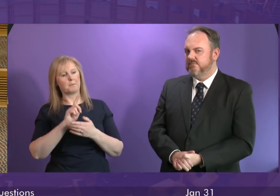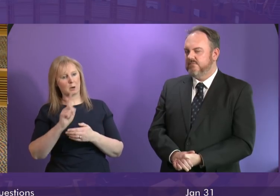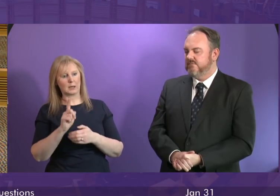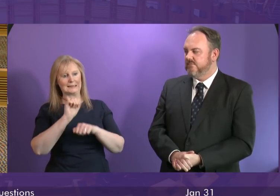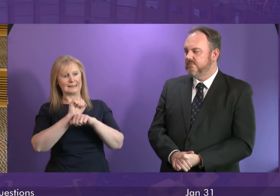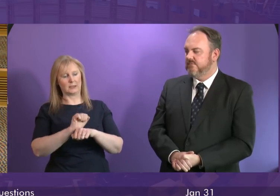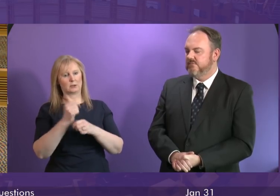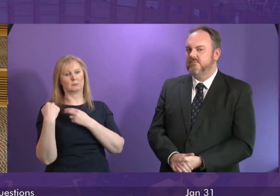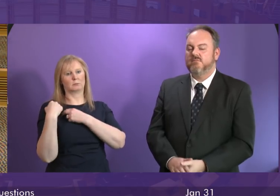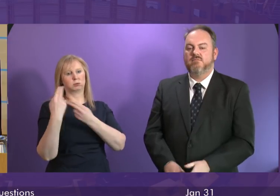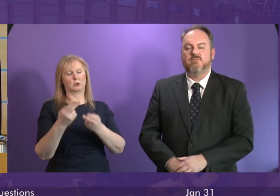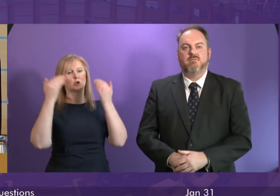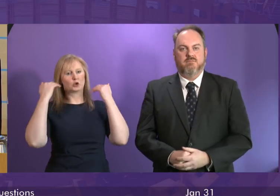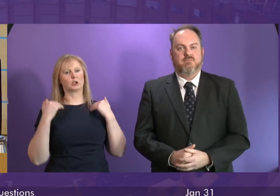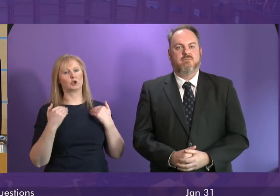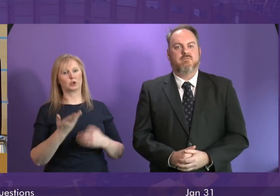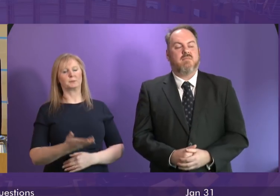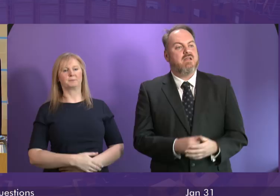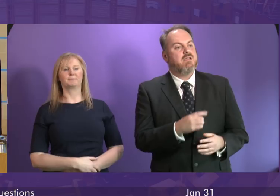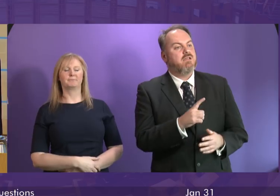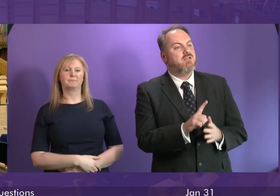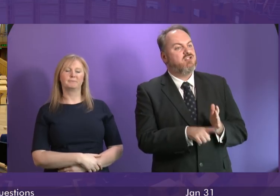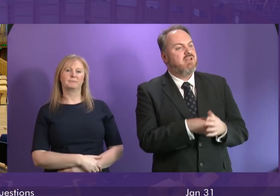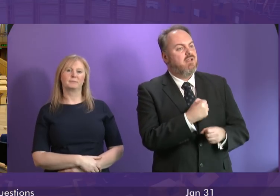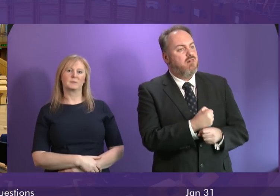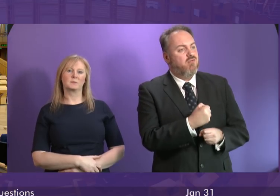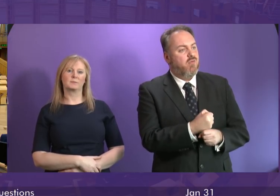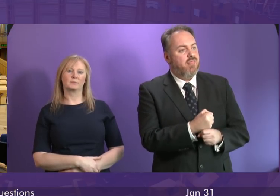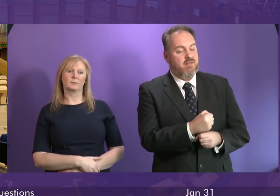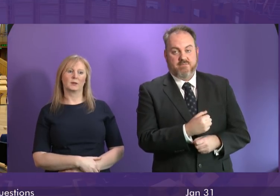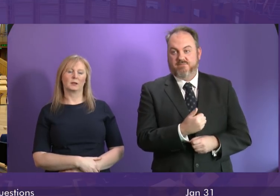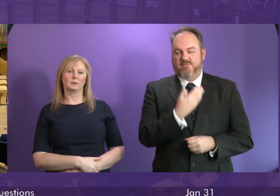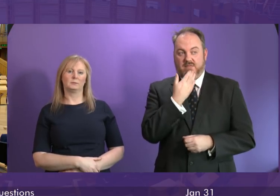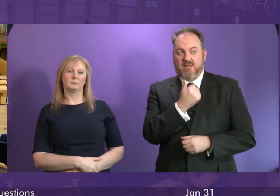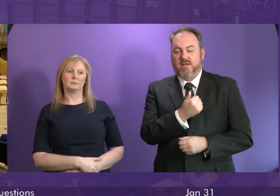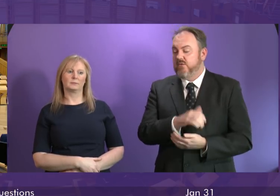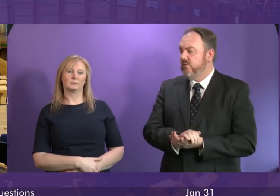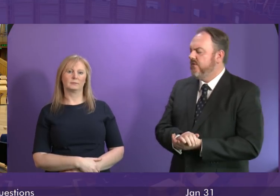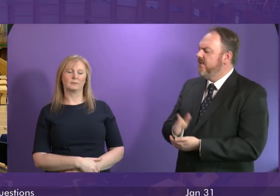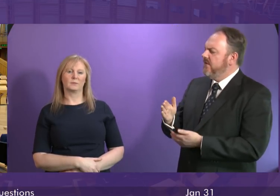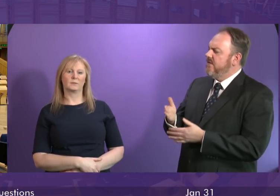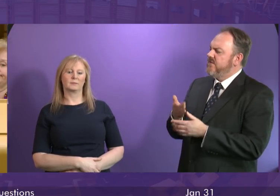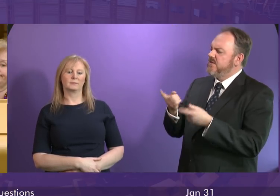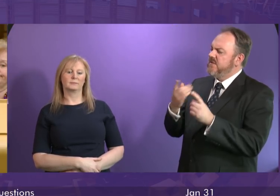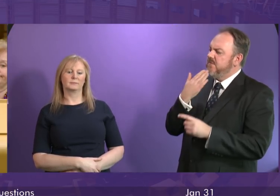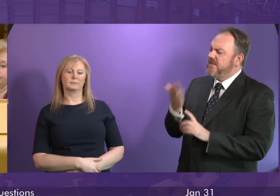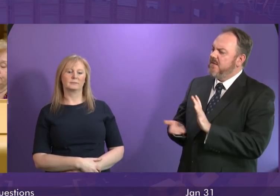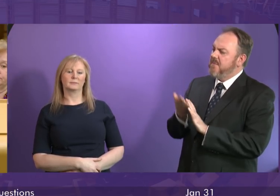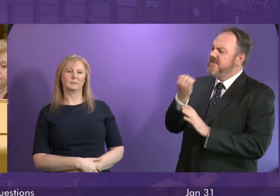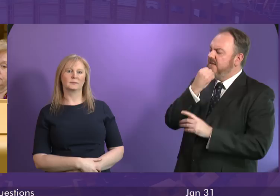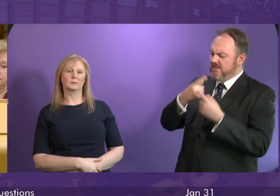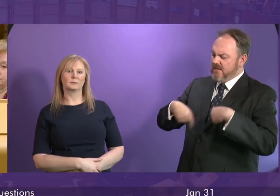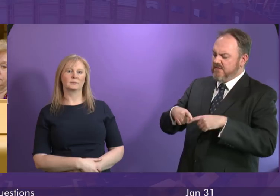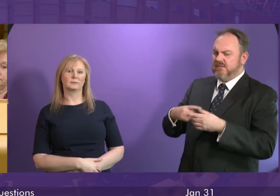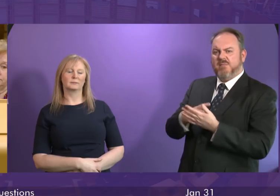properly matters for judges Jenny Gilruth Thank you Presiding Officer can I ask the First Minister to update Parliament on the ongoing